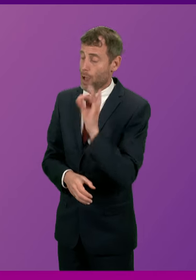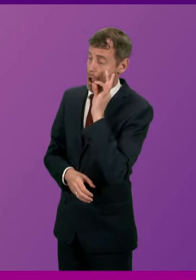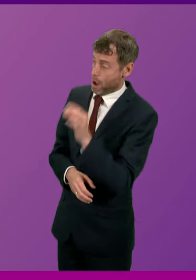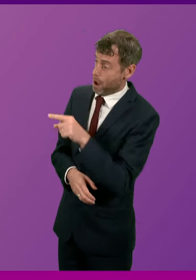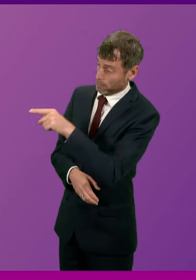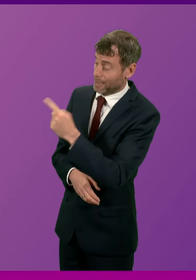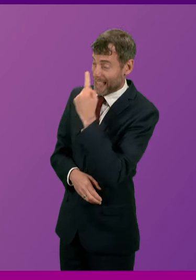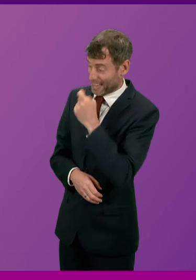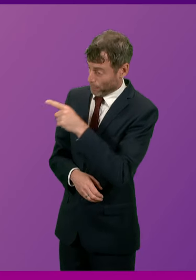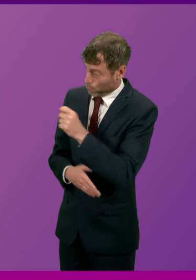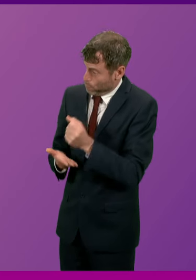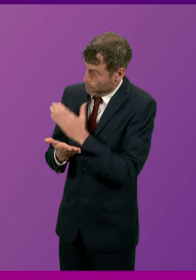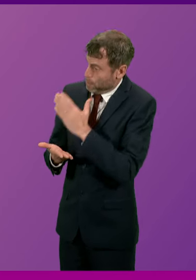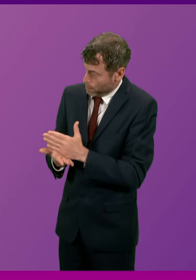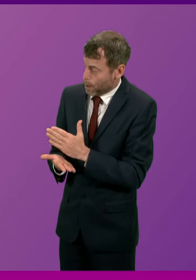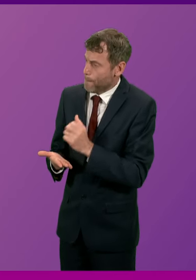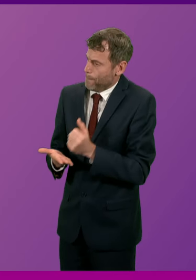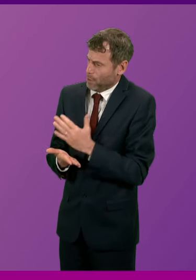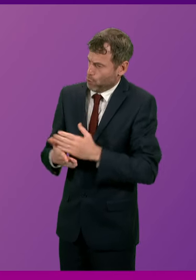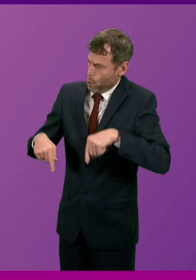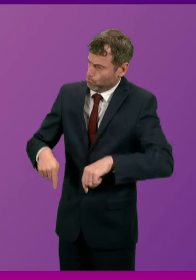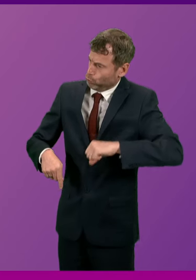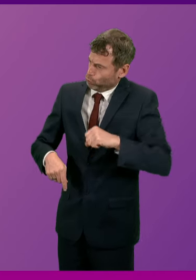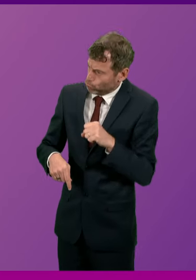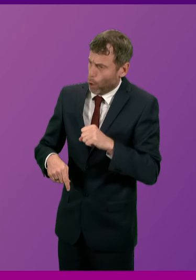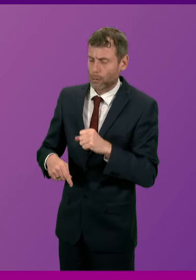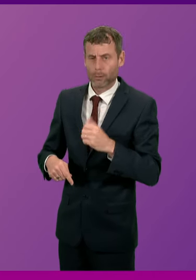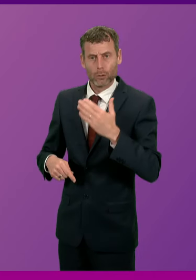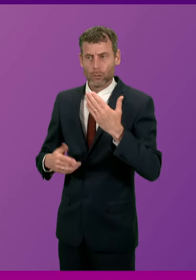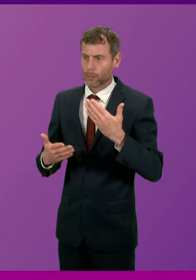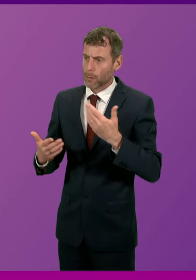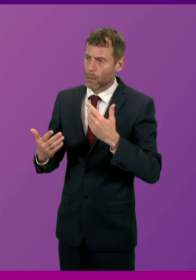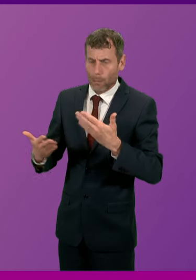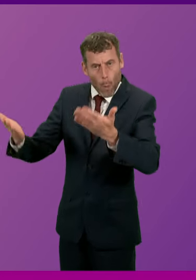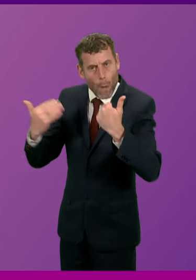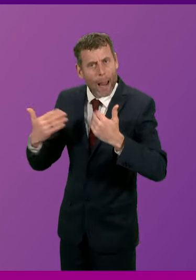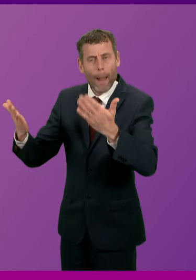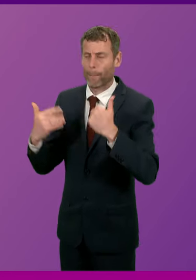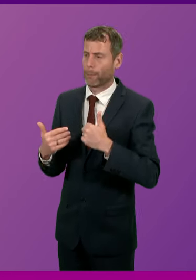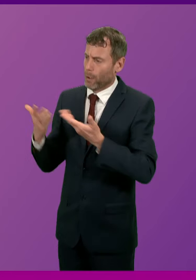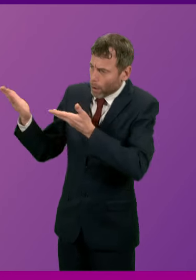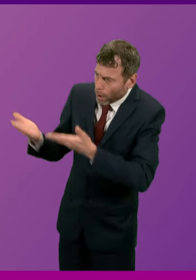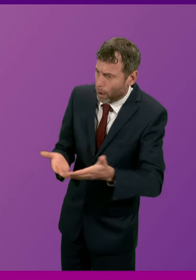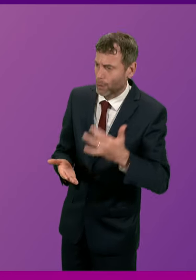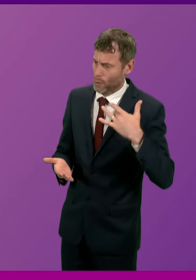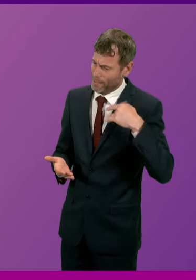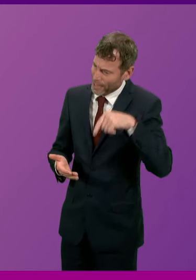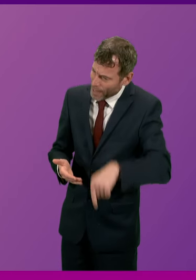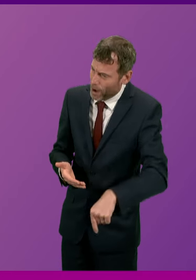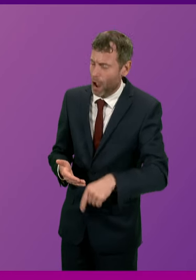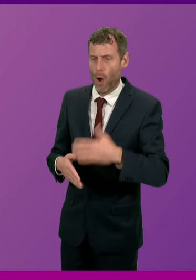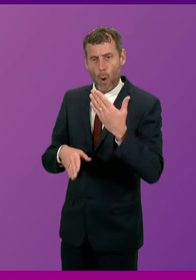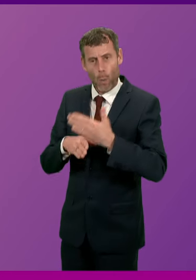Westminster will ensure Scotland remains a welcoming and fair country for health and care staff to live and work particularly